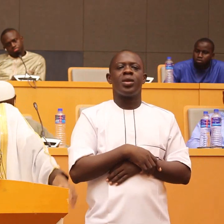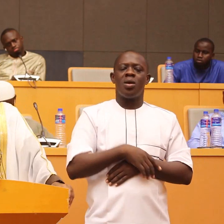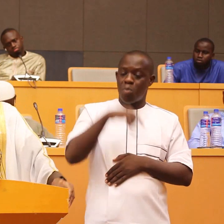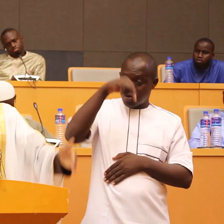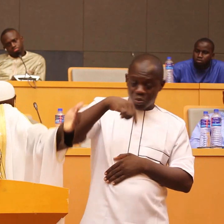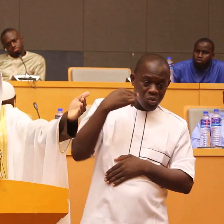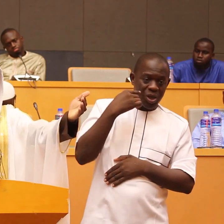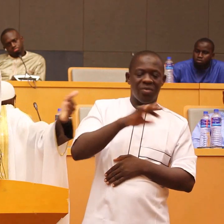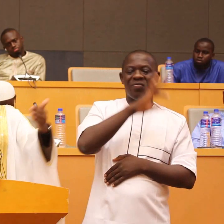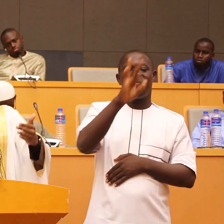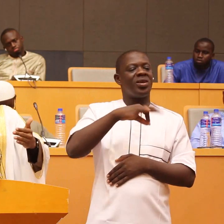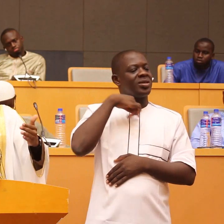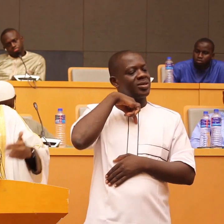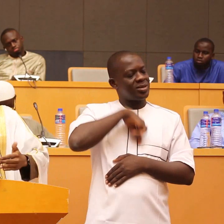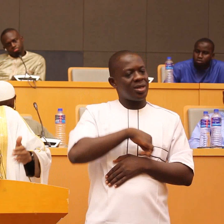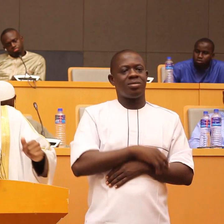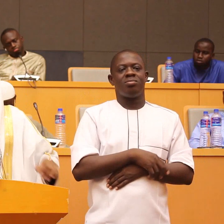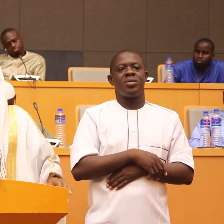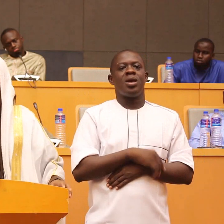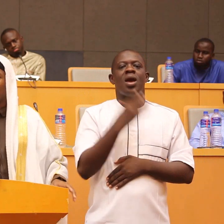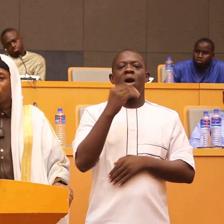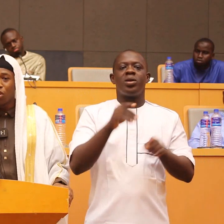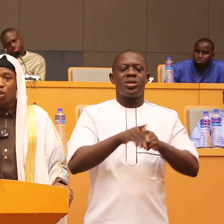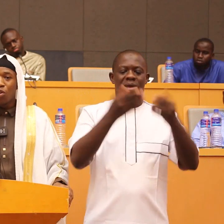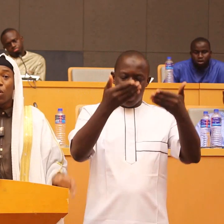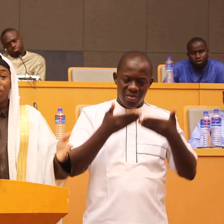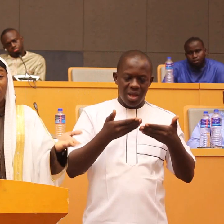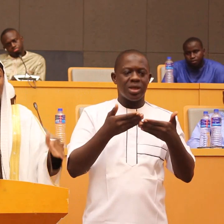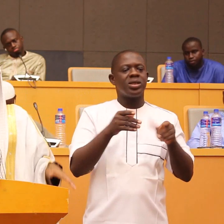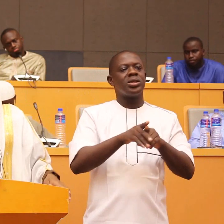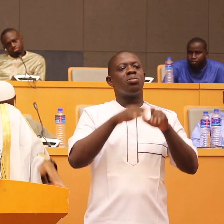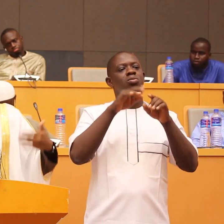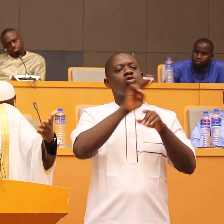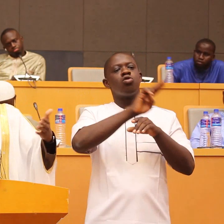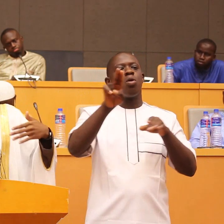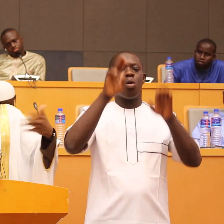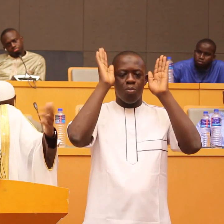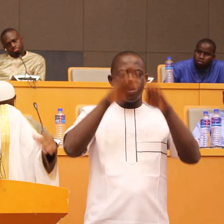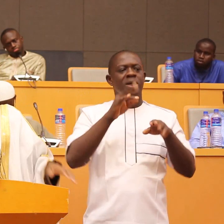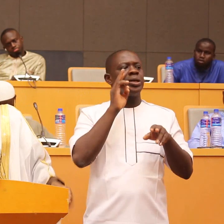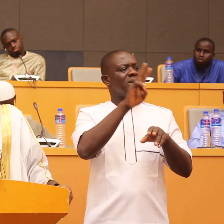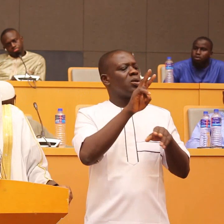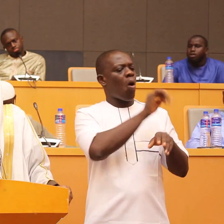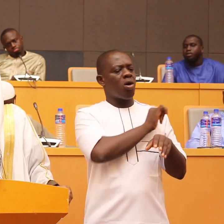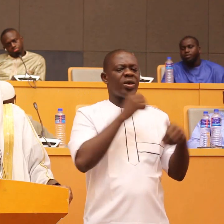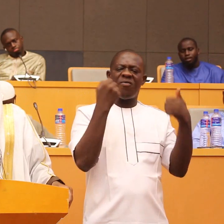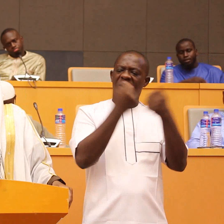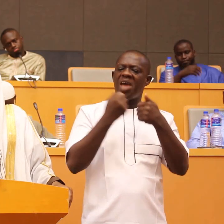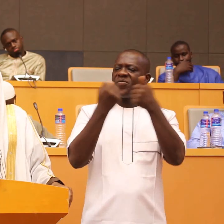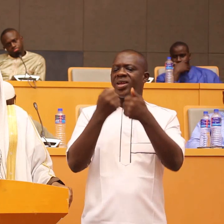so sad how can we invite the non muslims in our religion when they are seeing us fighting one another